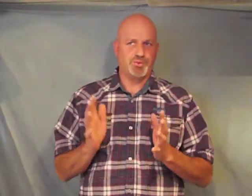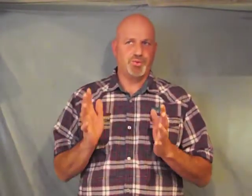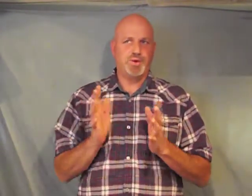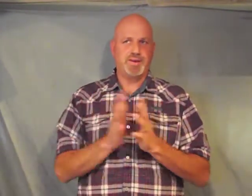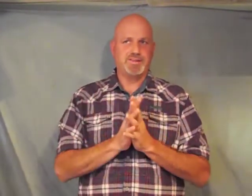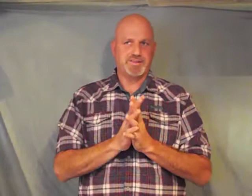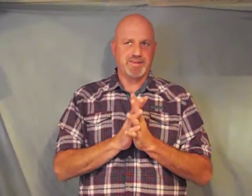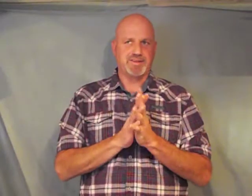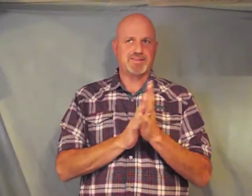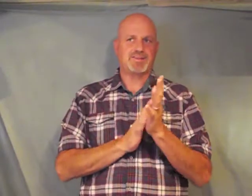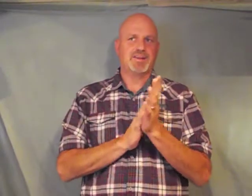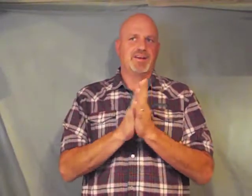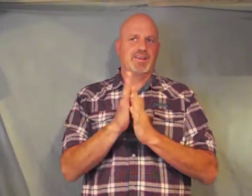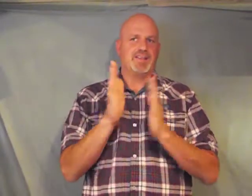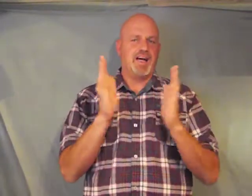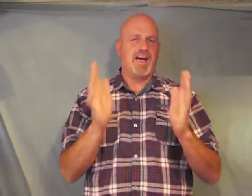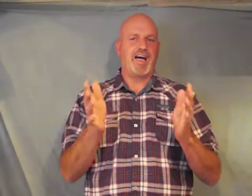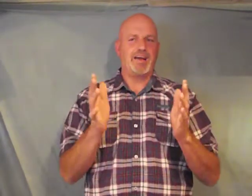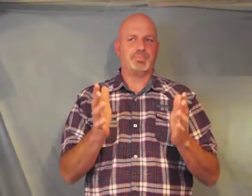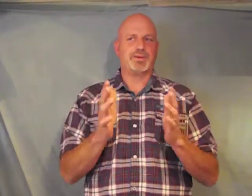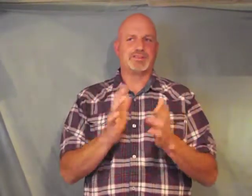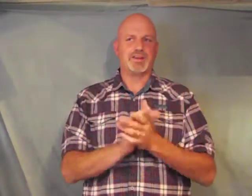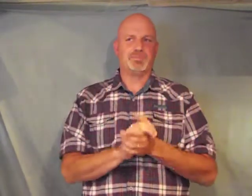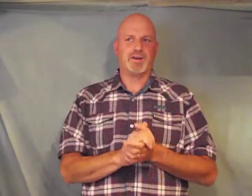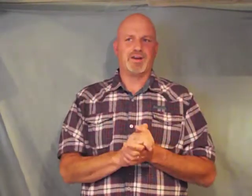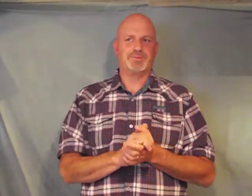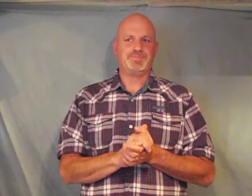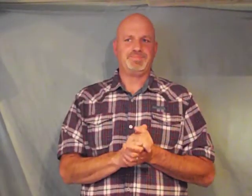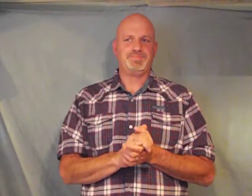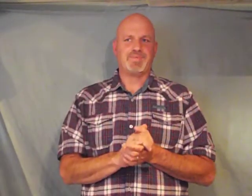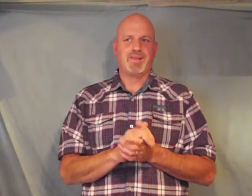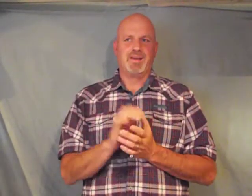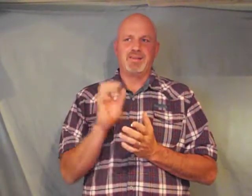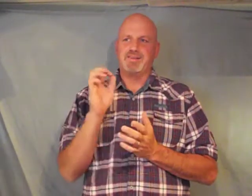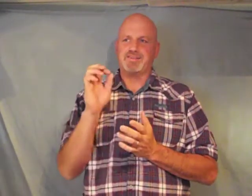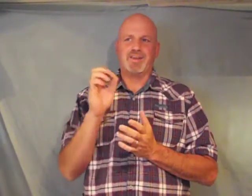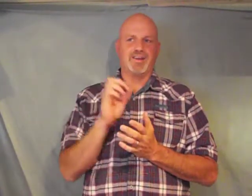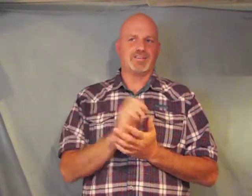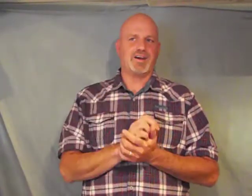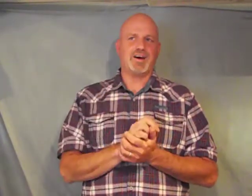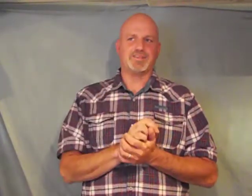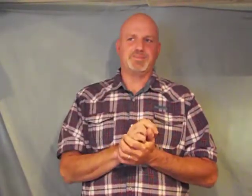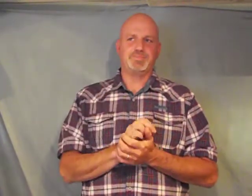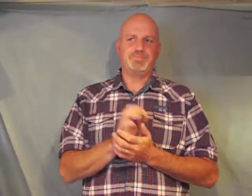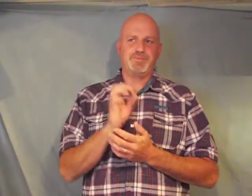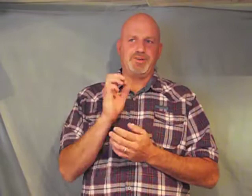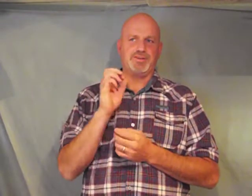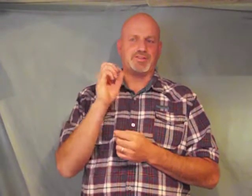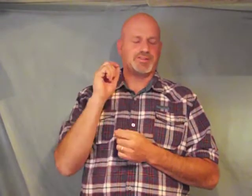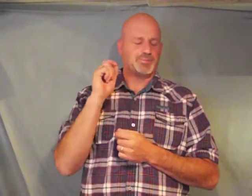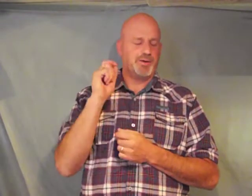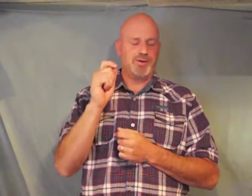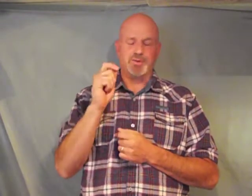26 the high priestly prayer this thing is awesome Jesus spoke